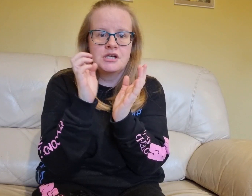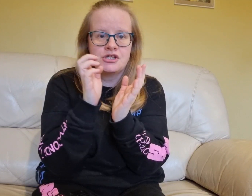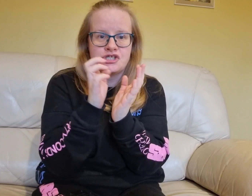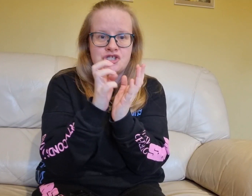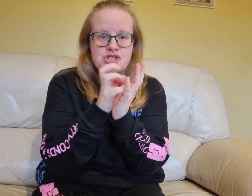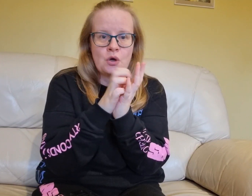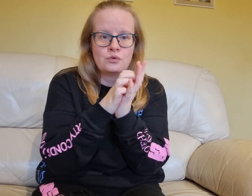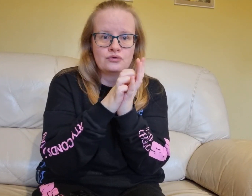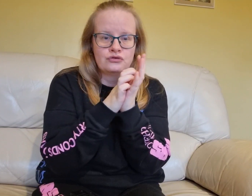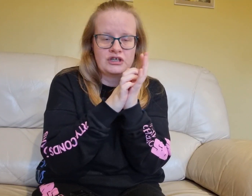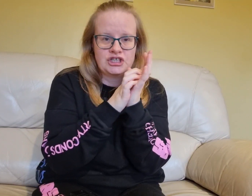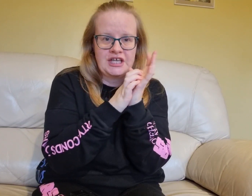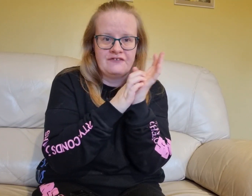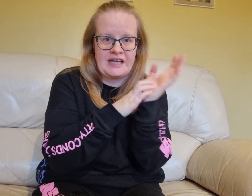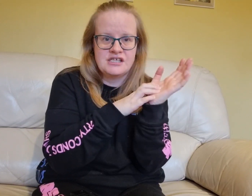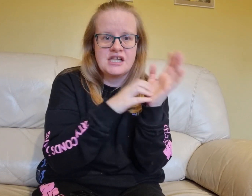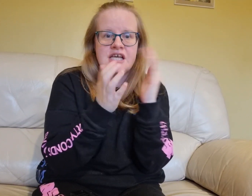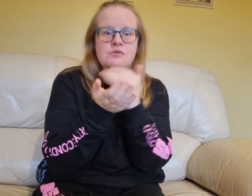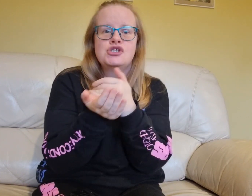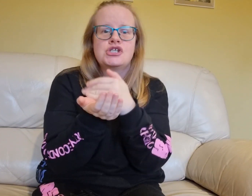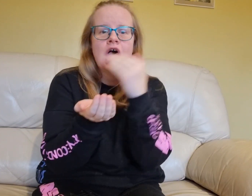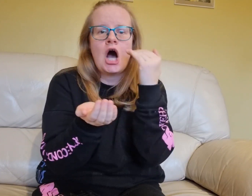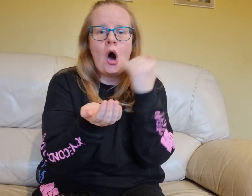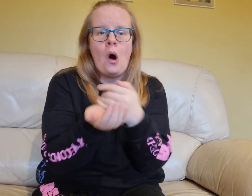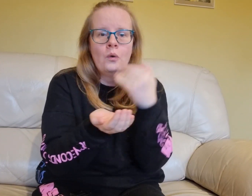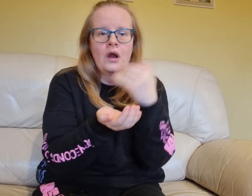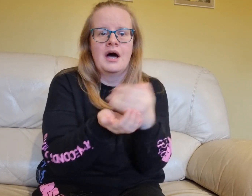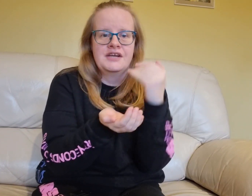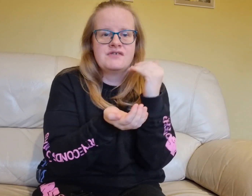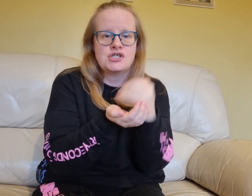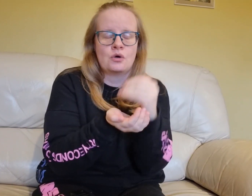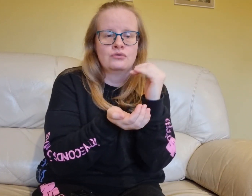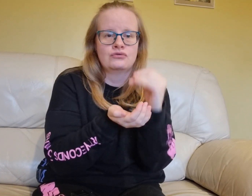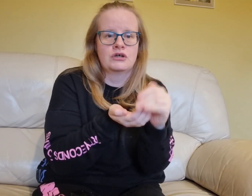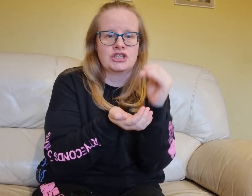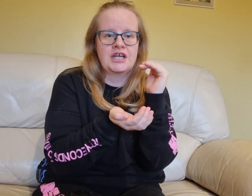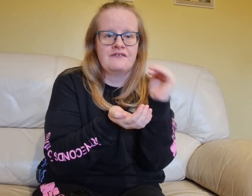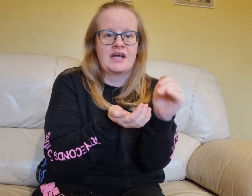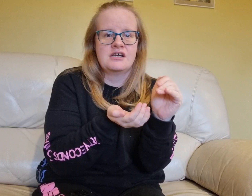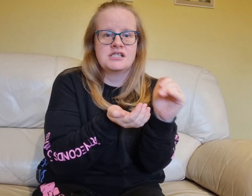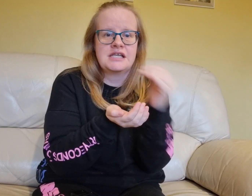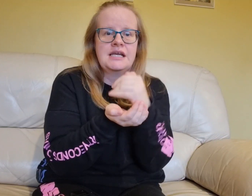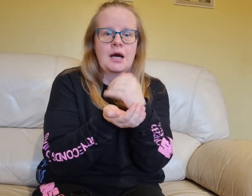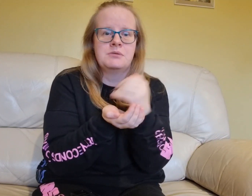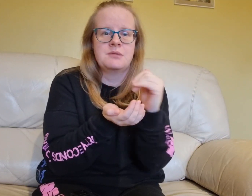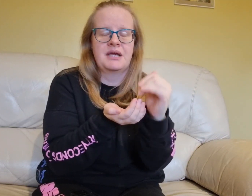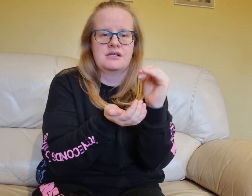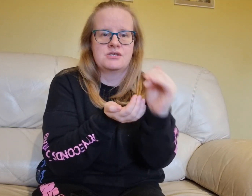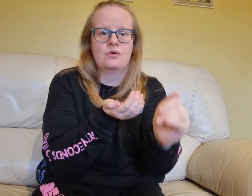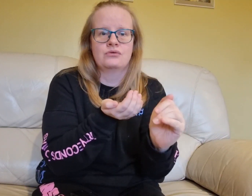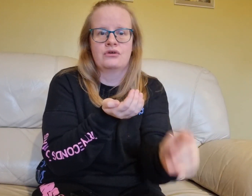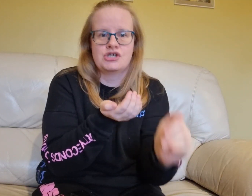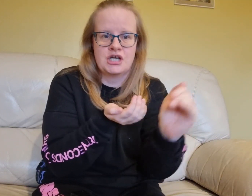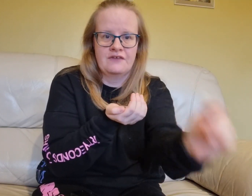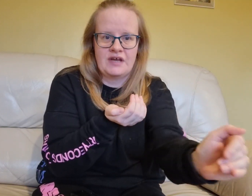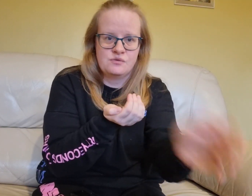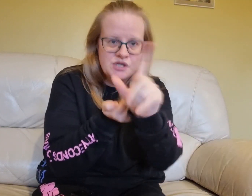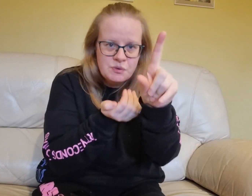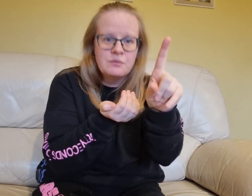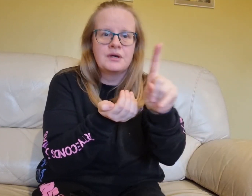another soul crushing event, there was just a whole line of soul crushing events, leading up to the big soul crushing event, which we will